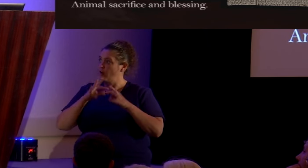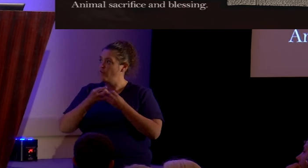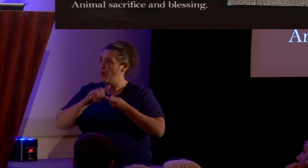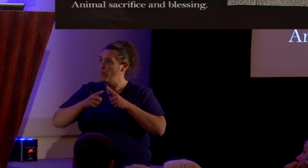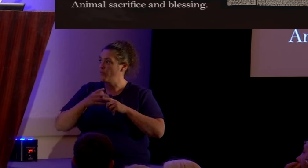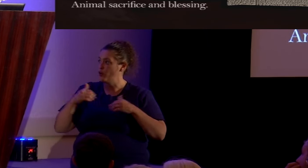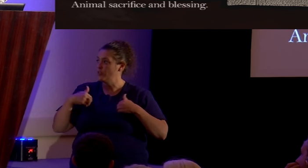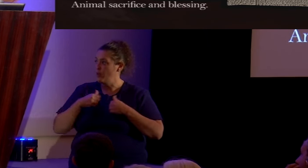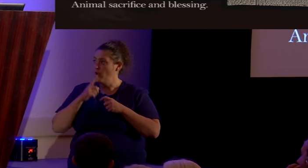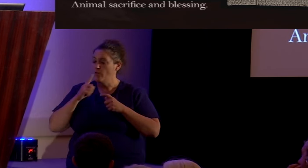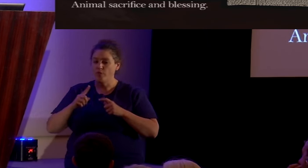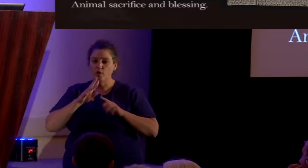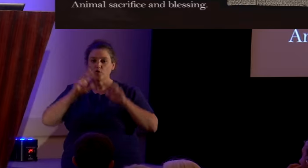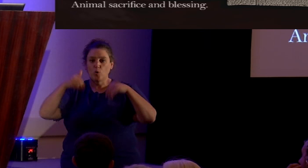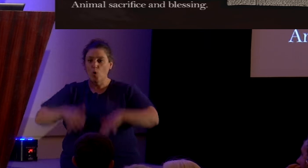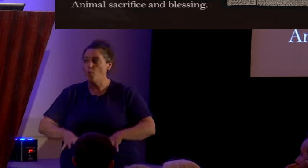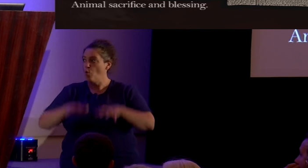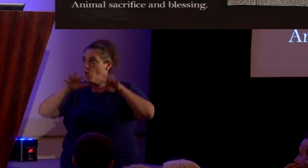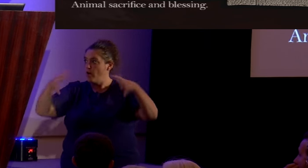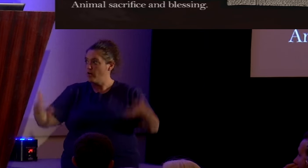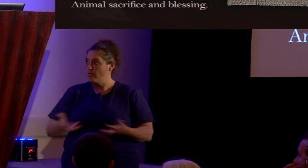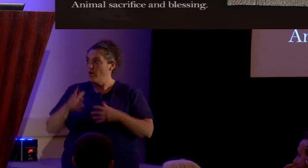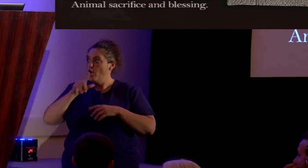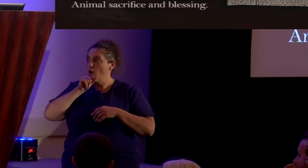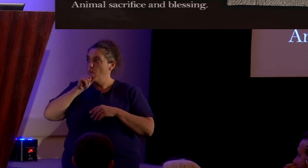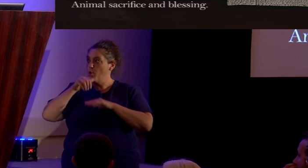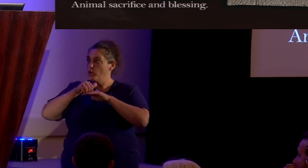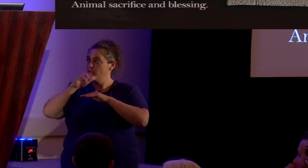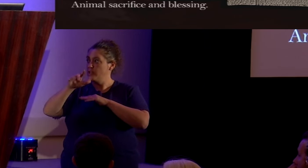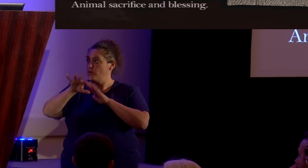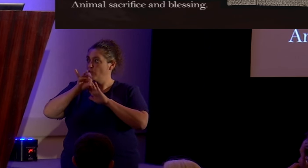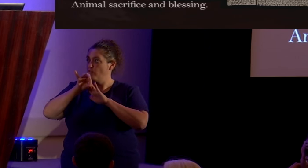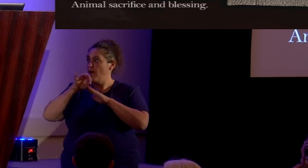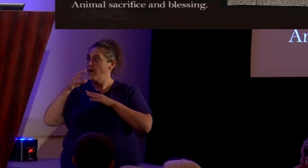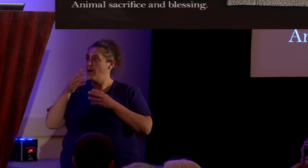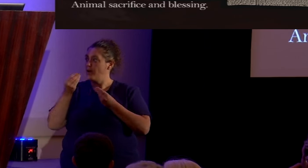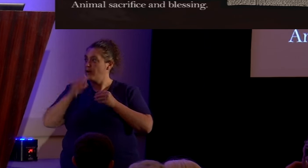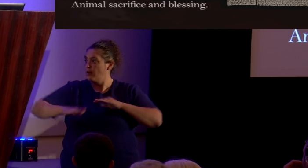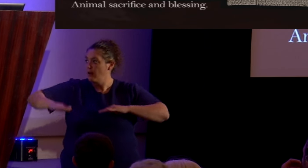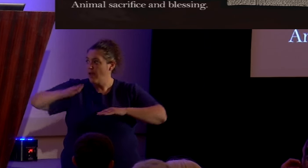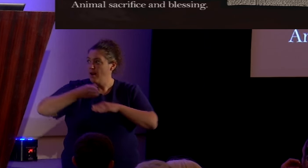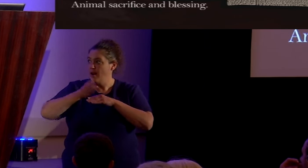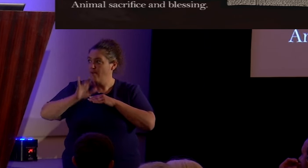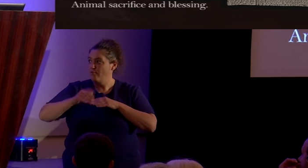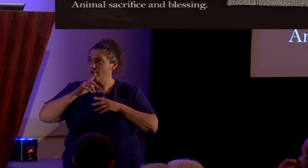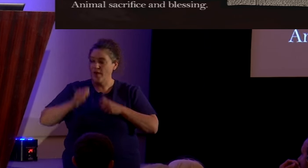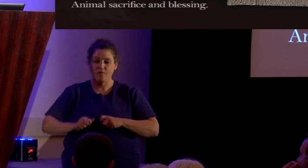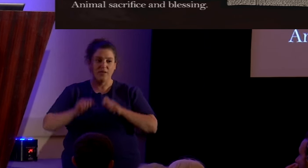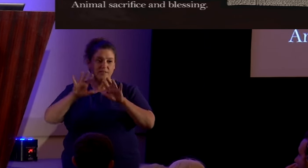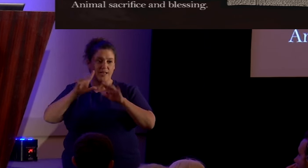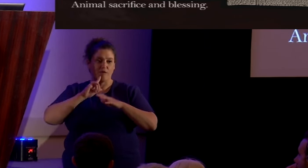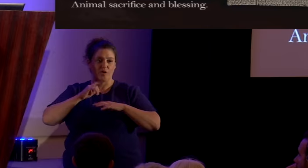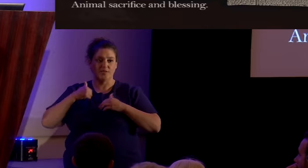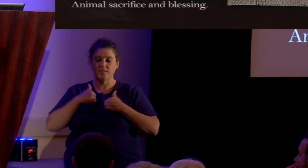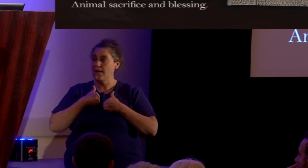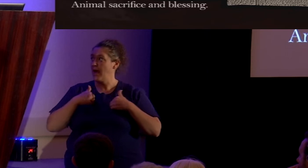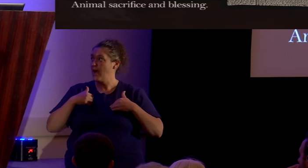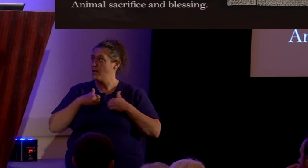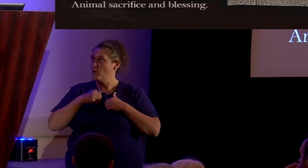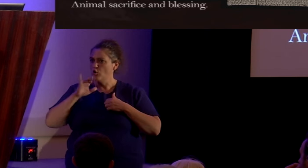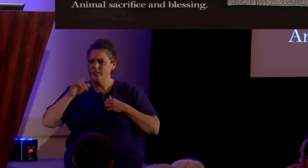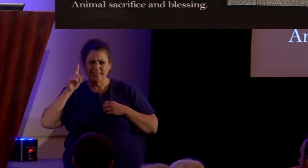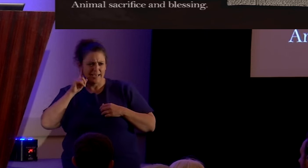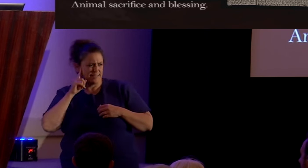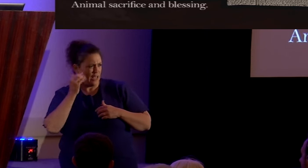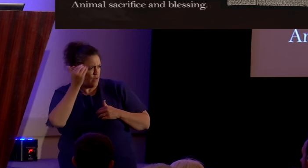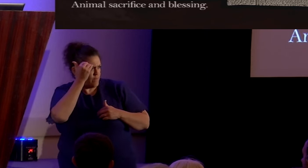animals. There's a global water event. There's a bird sent to find land. And afterwards, they sacrifice an animal. Does that sound